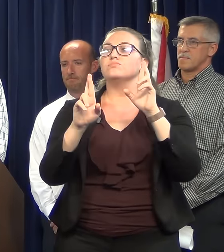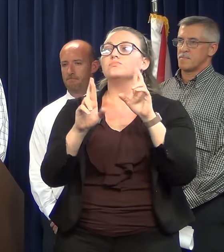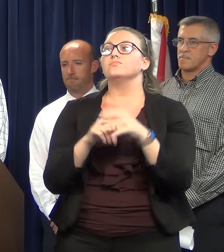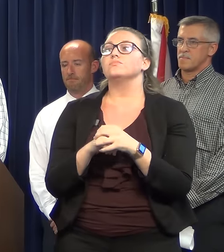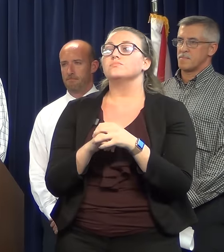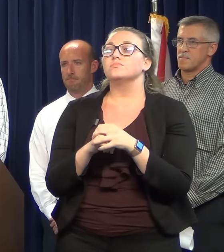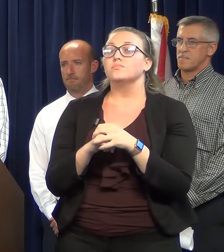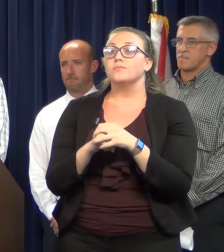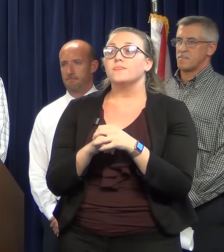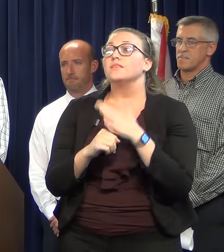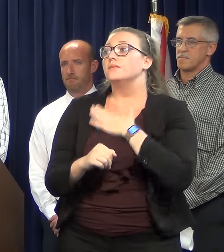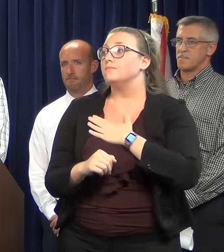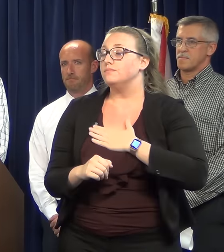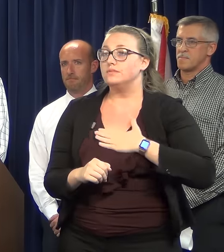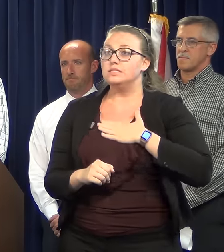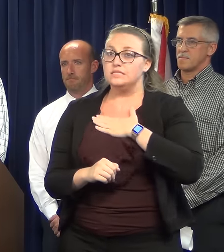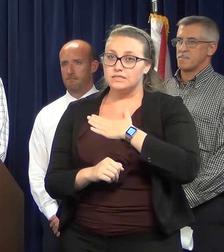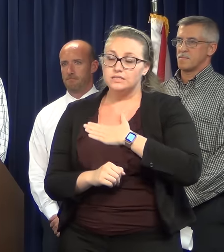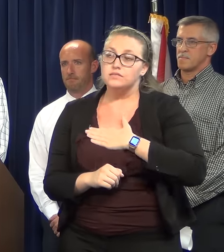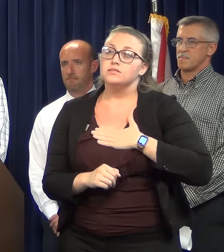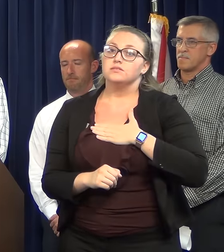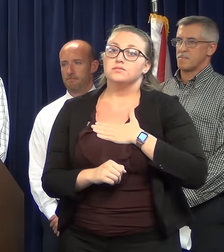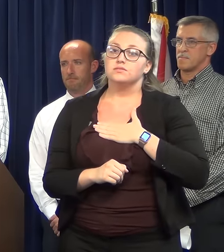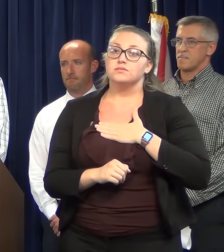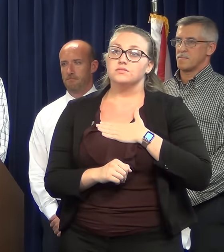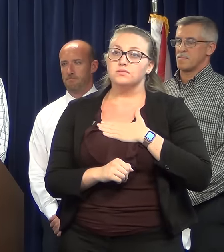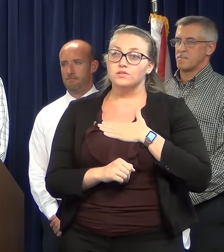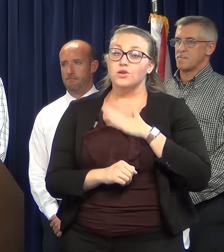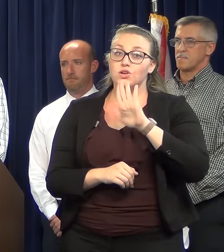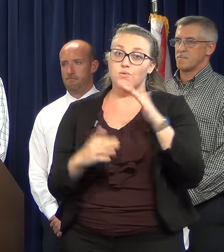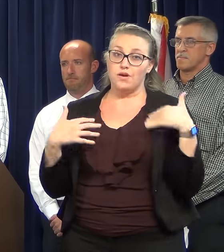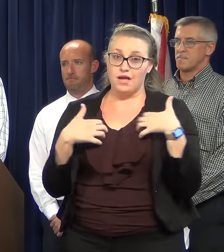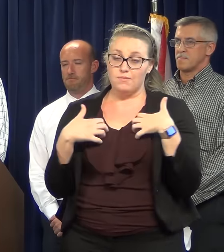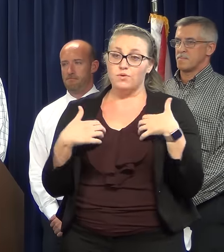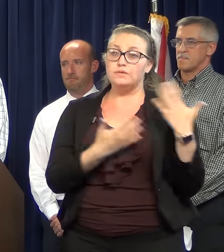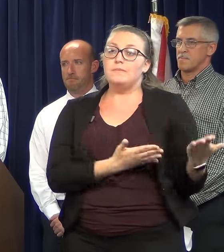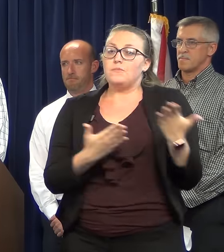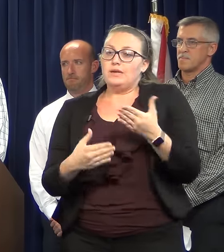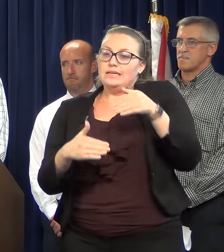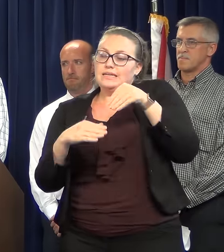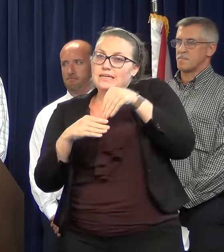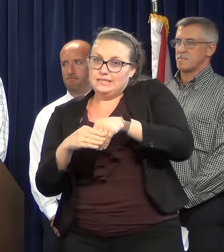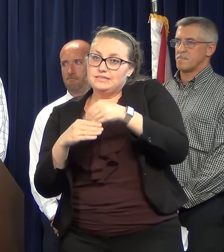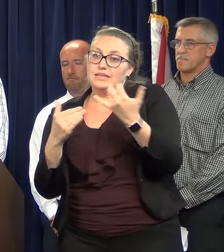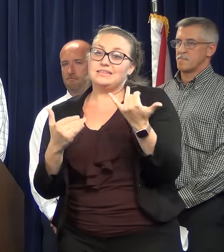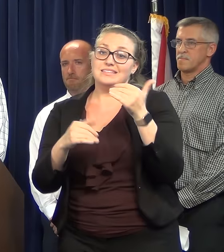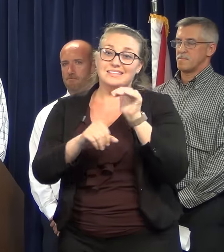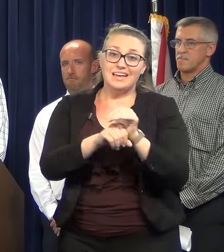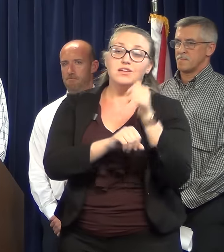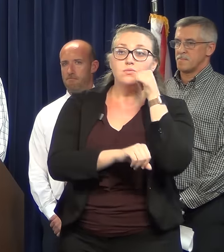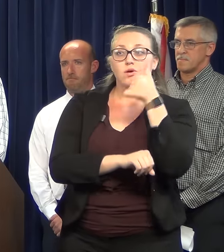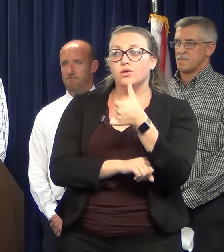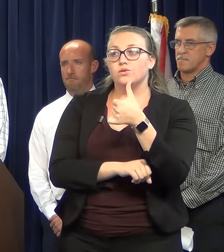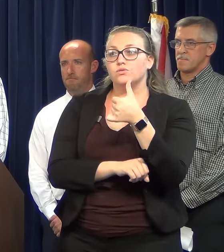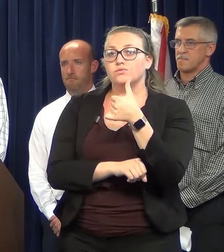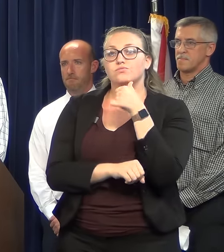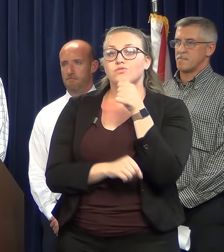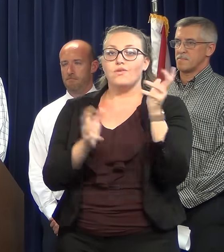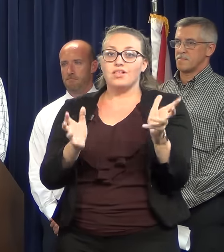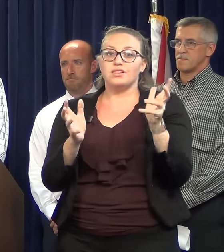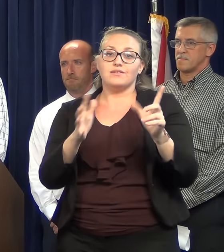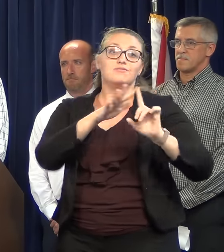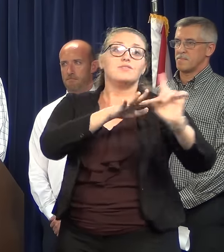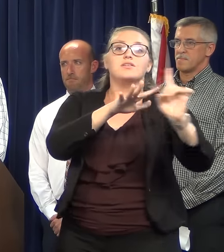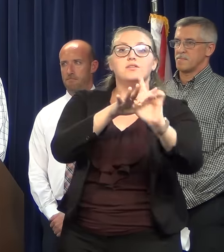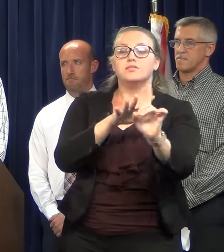we'd ask people to do is to please, please bring your animals in tonight and tomorrow. Do not let them loose. They will